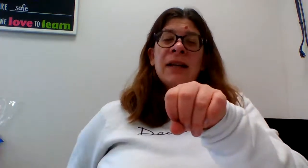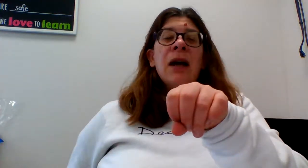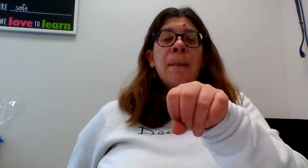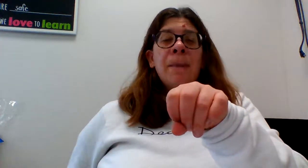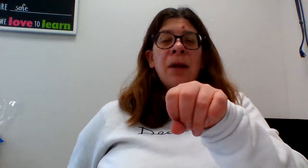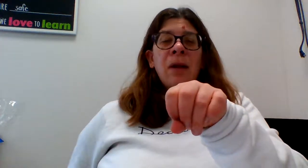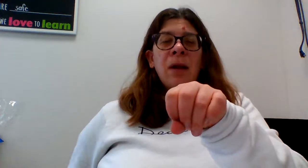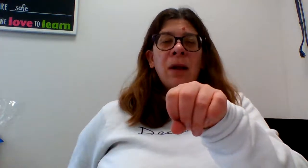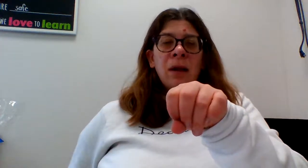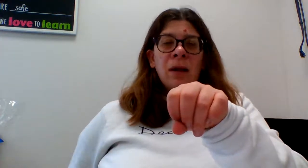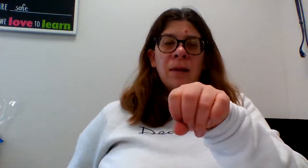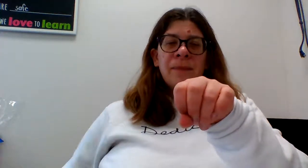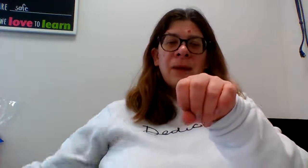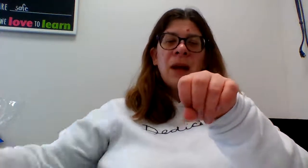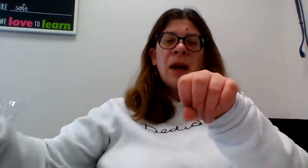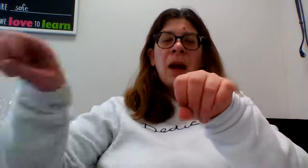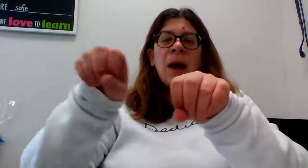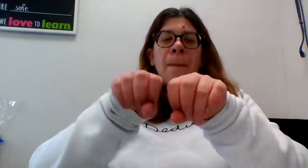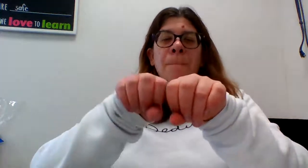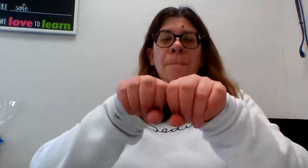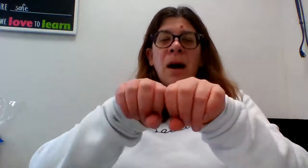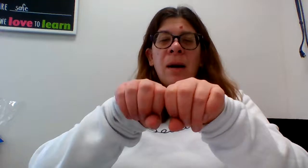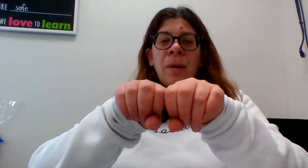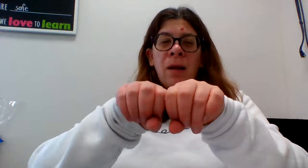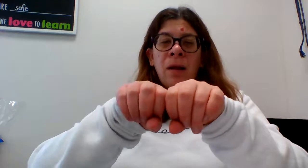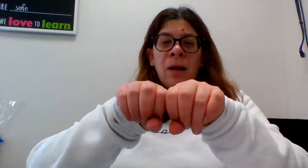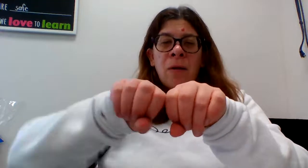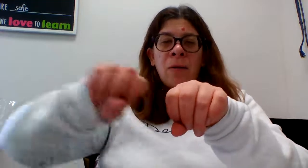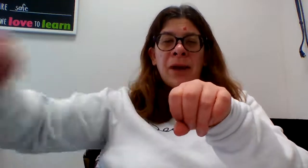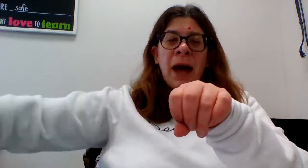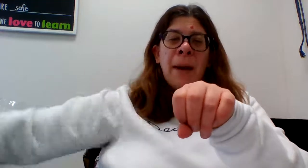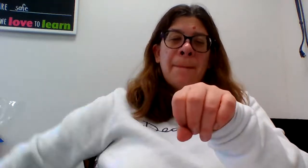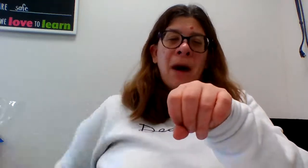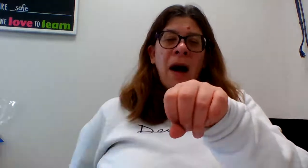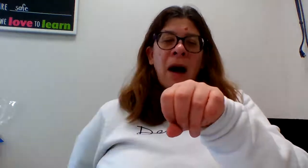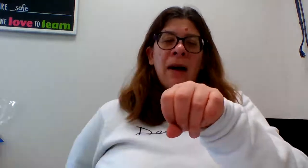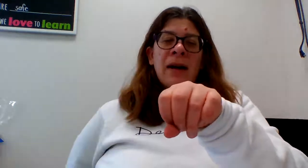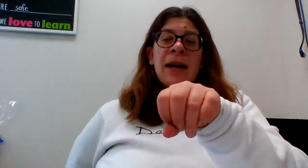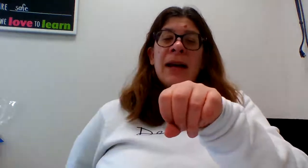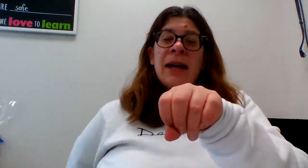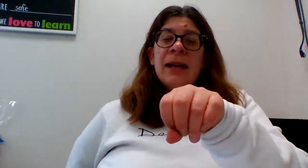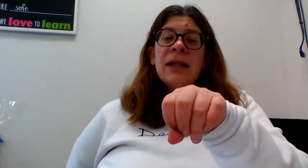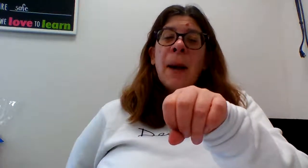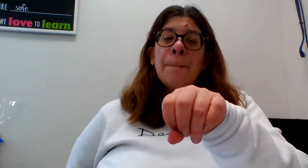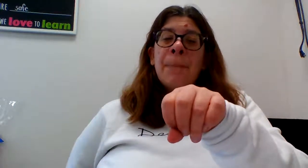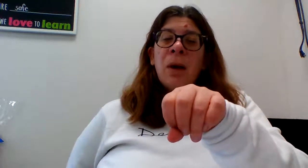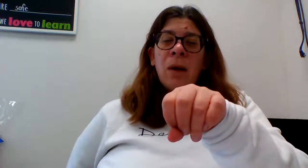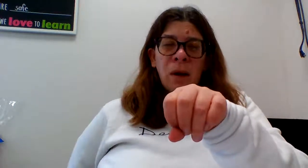bull marble without mar is bull